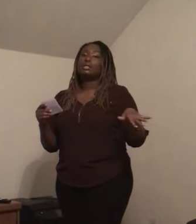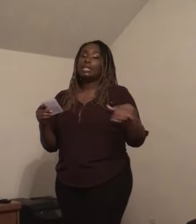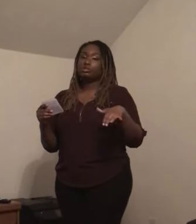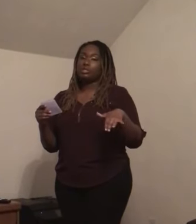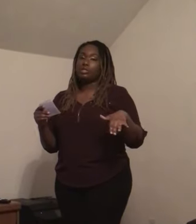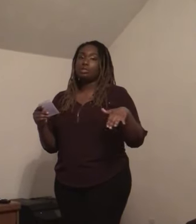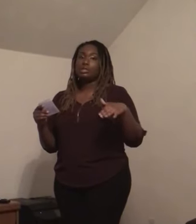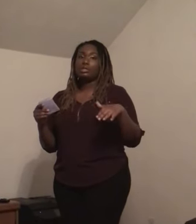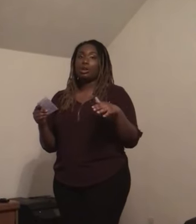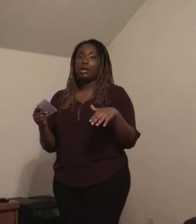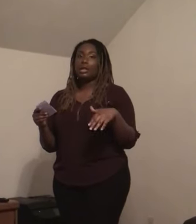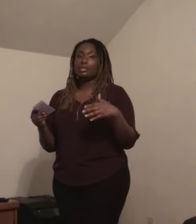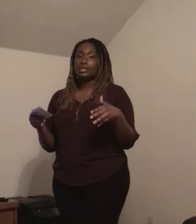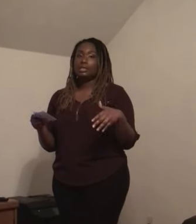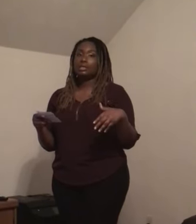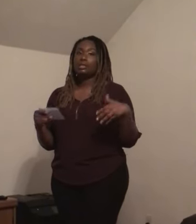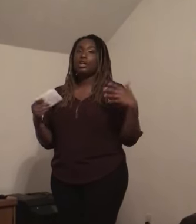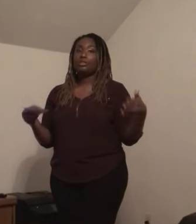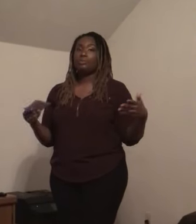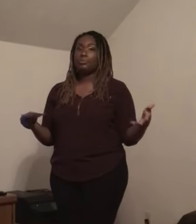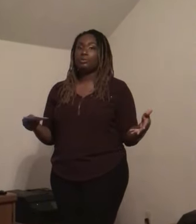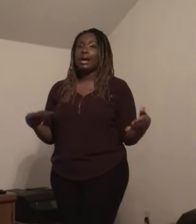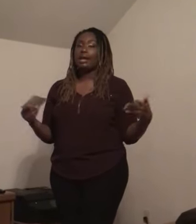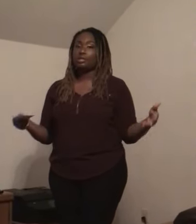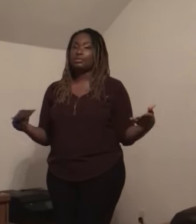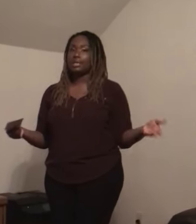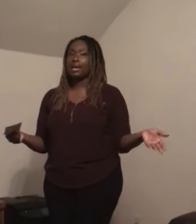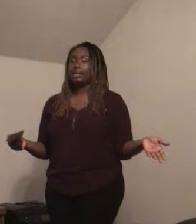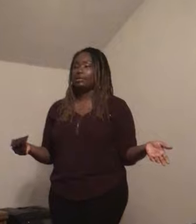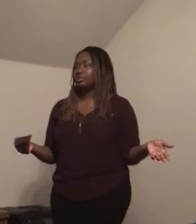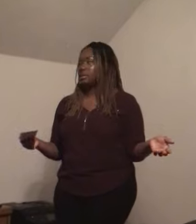under so you can learn how to teach other people how to use sign language.